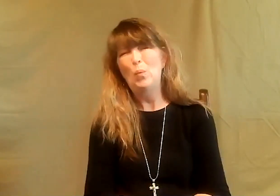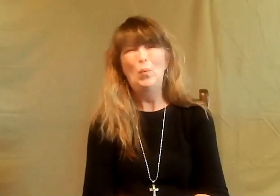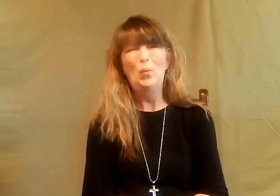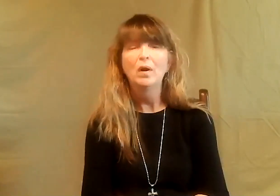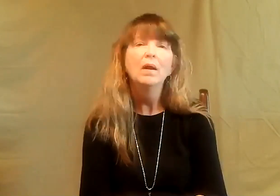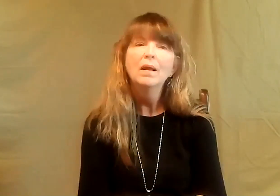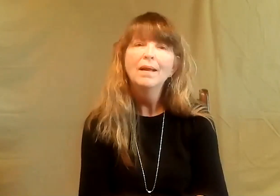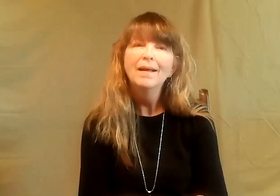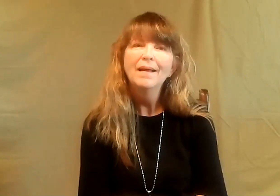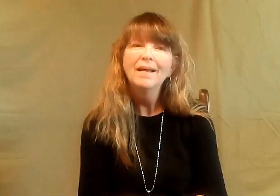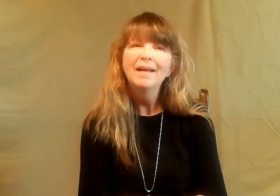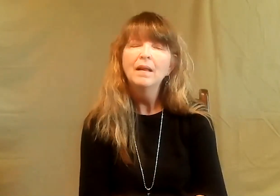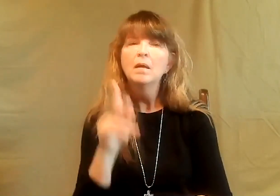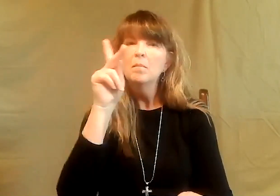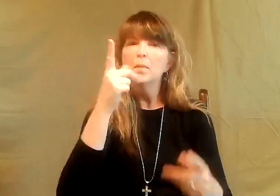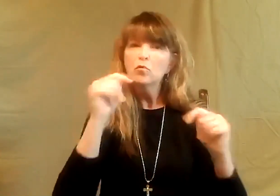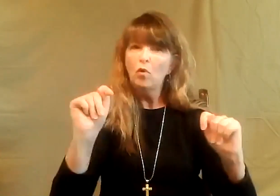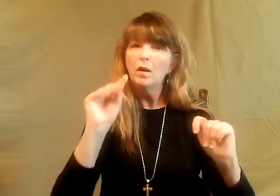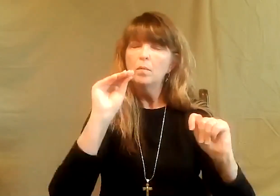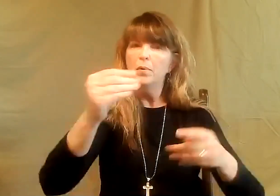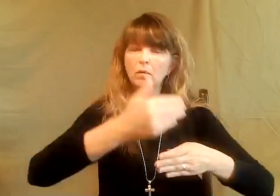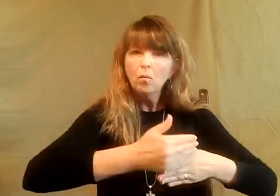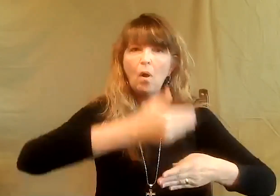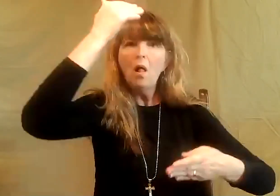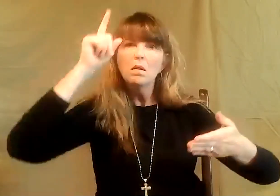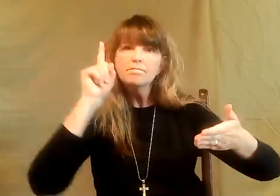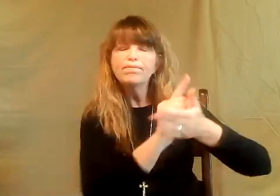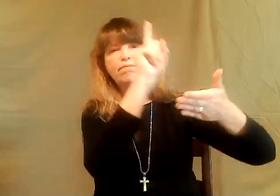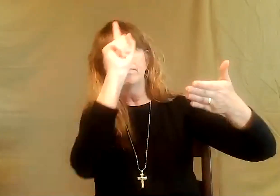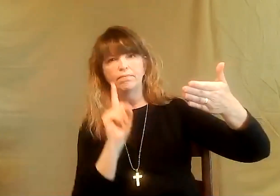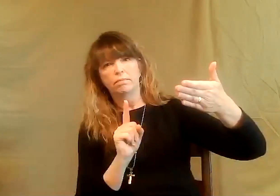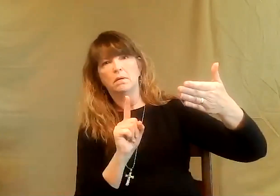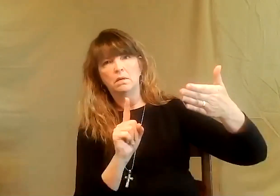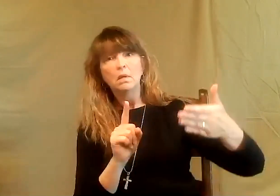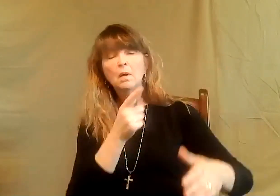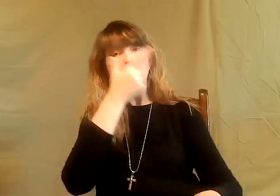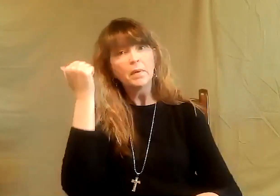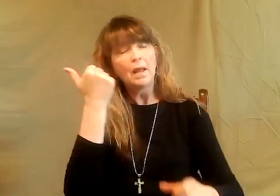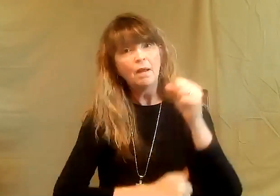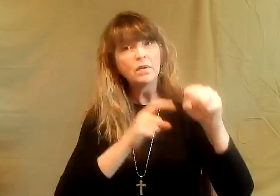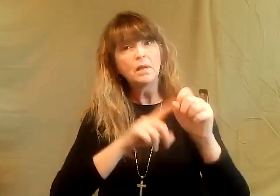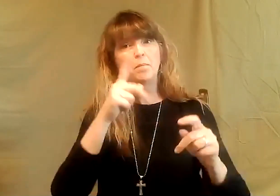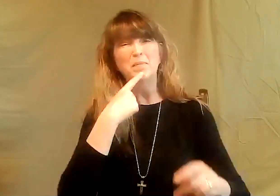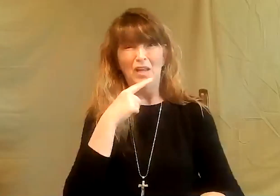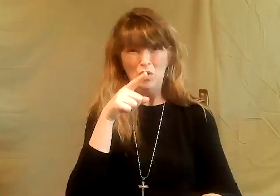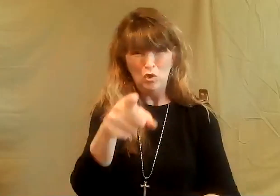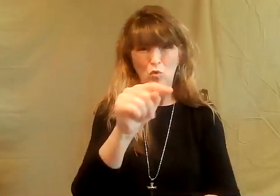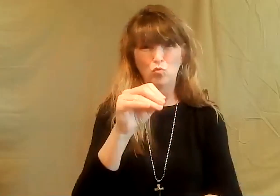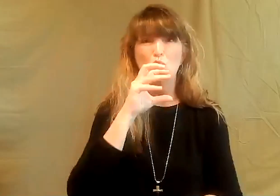They say, oh, don't do that. Those are the walls we faced. People try to put walls up against our families sometimes